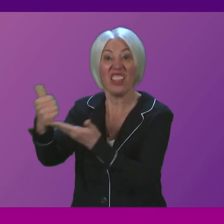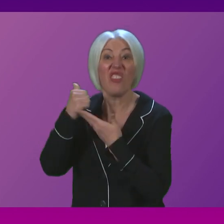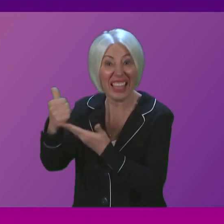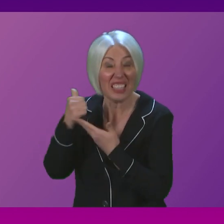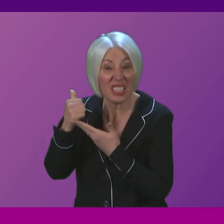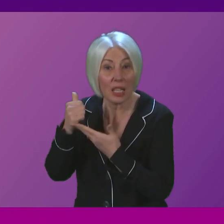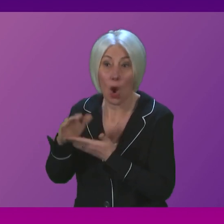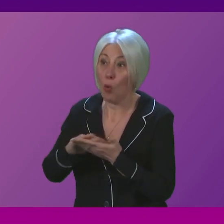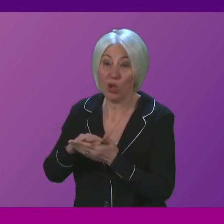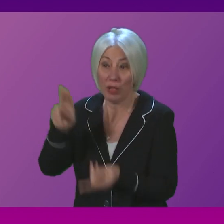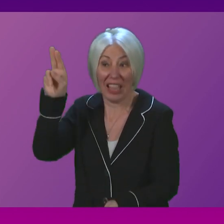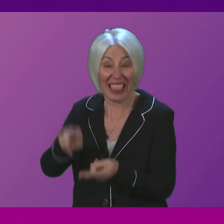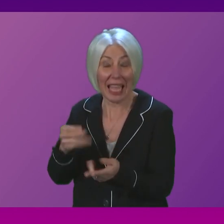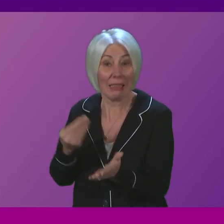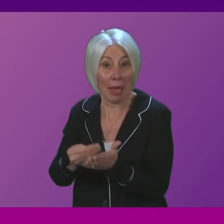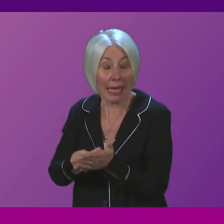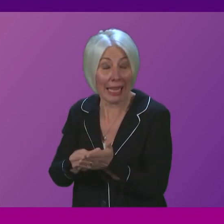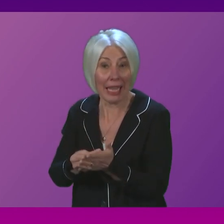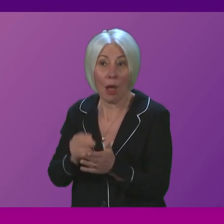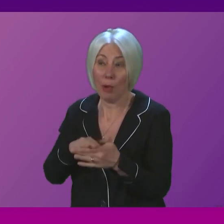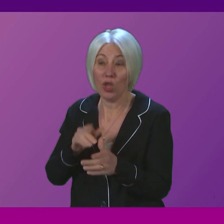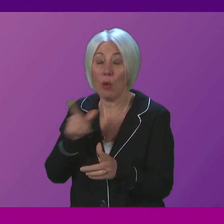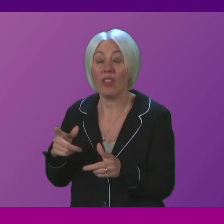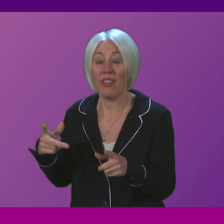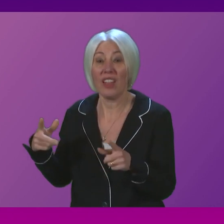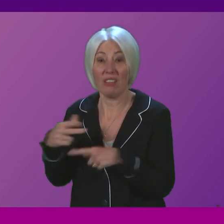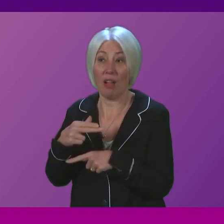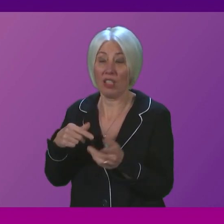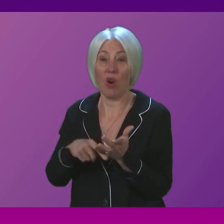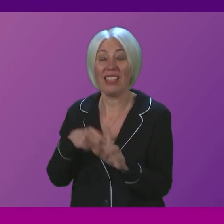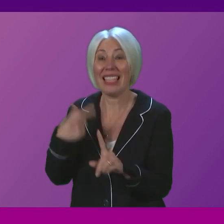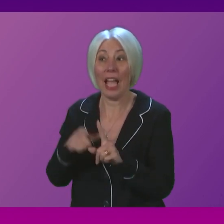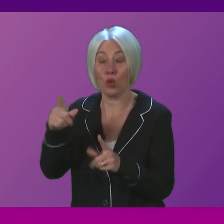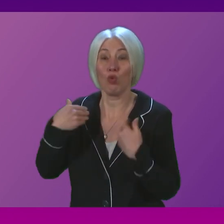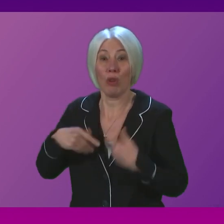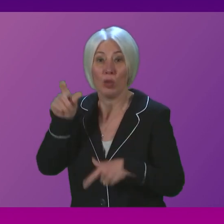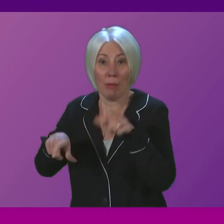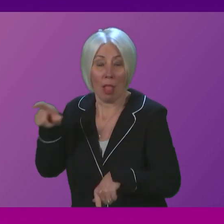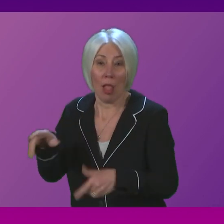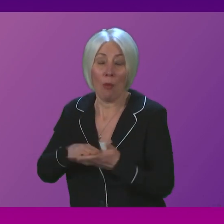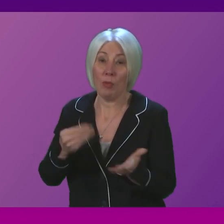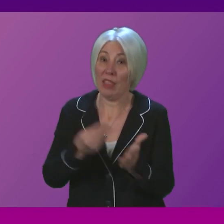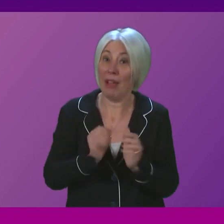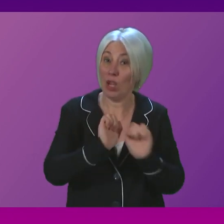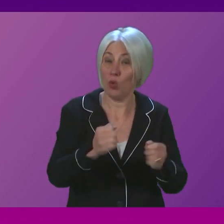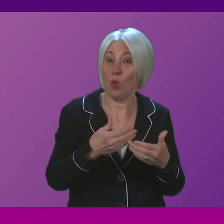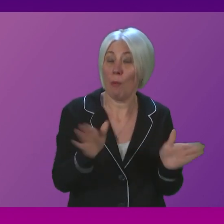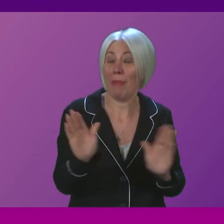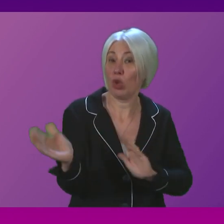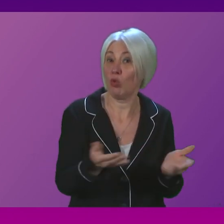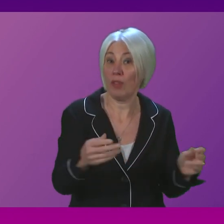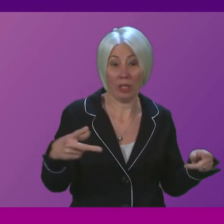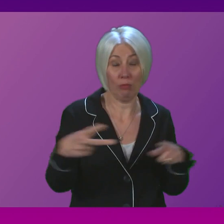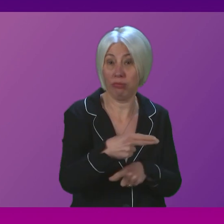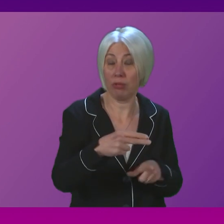money to support our national health service because we'd have given tax cuts to the richest. So I think it is to everybody's relief that we didn't follow